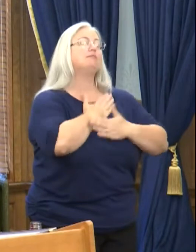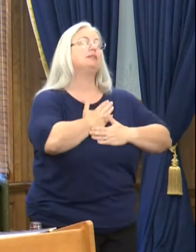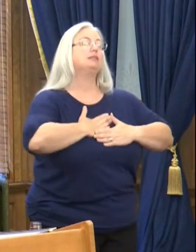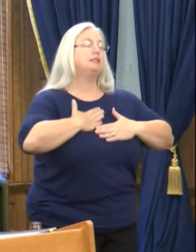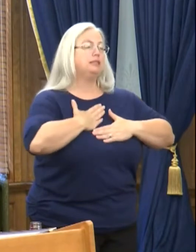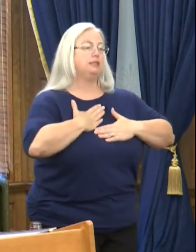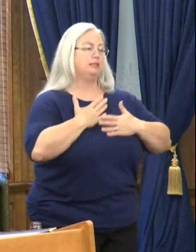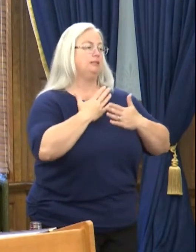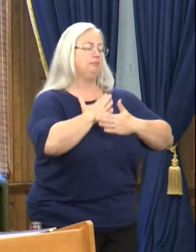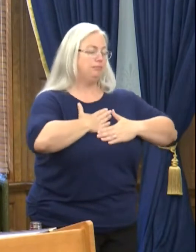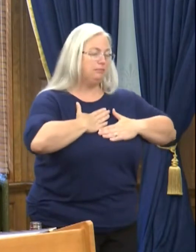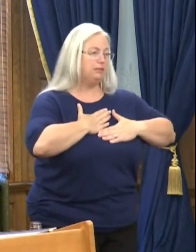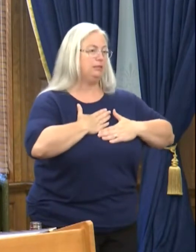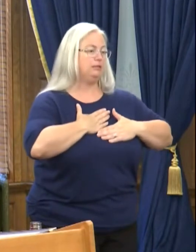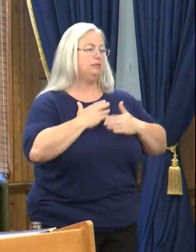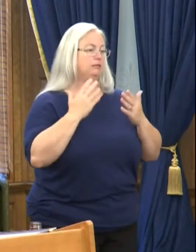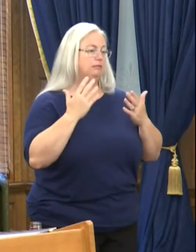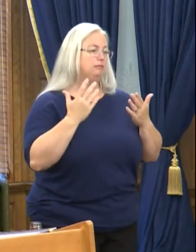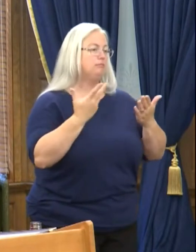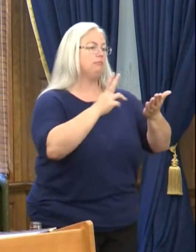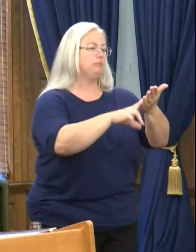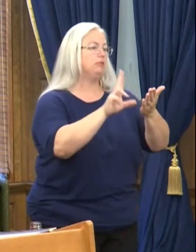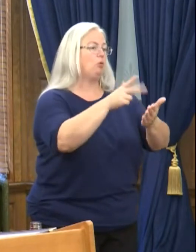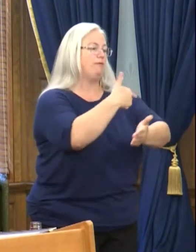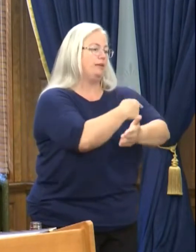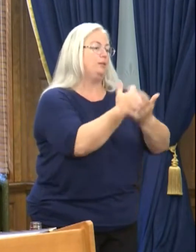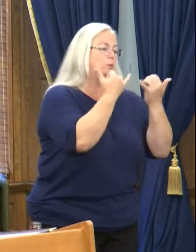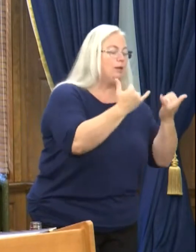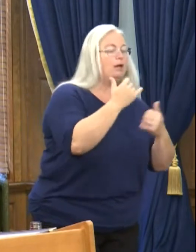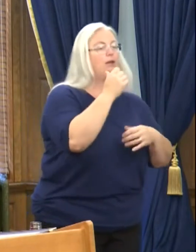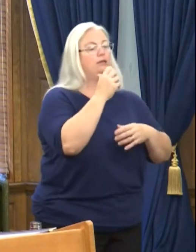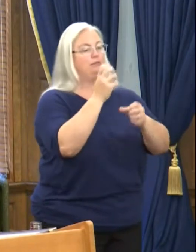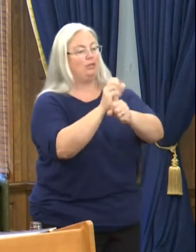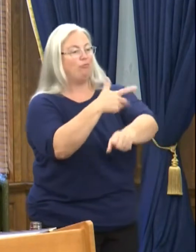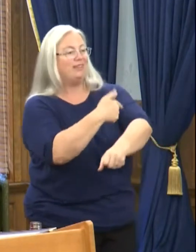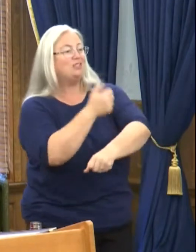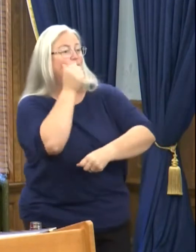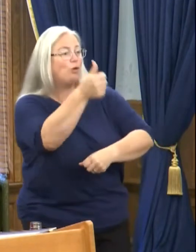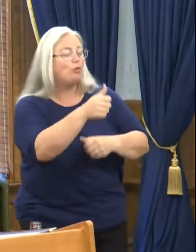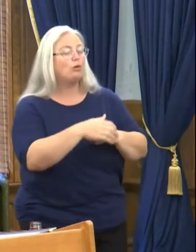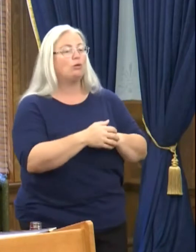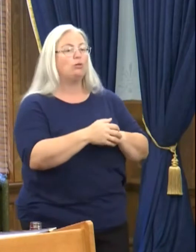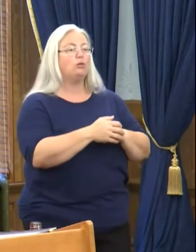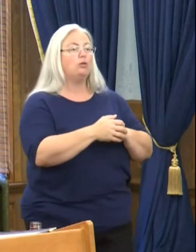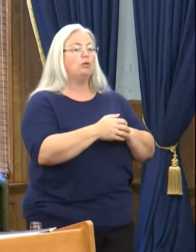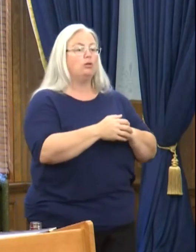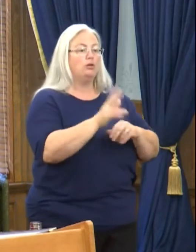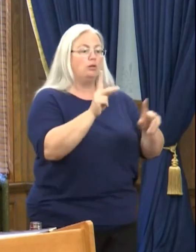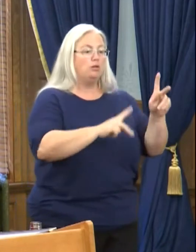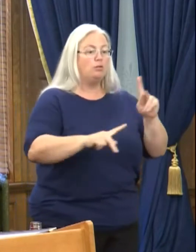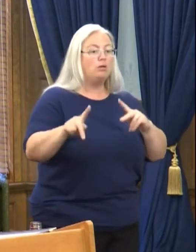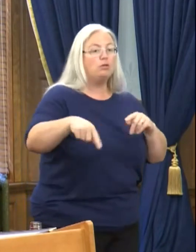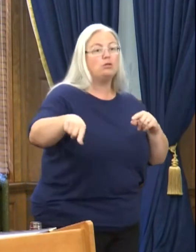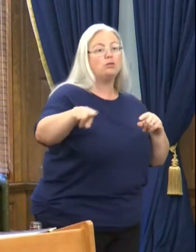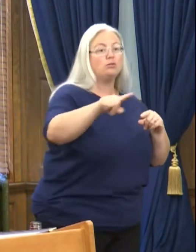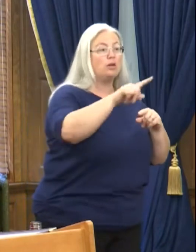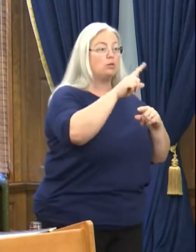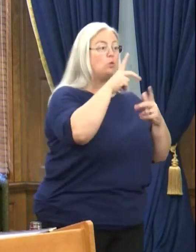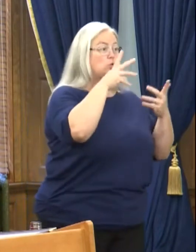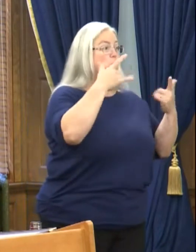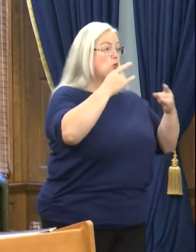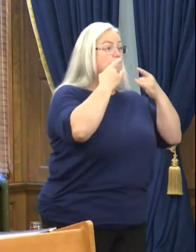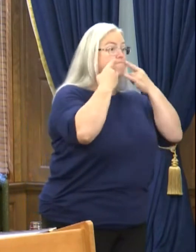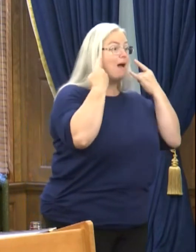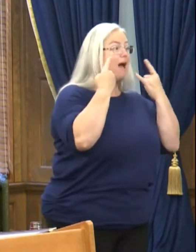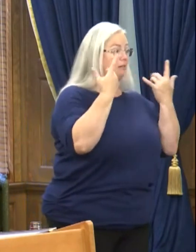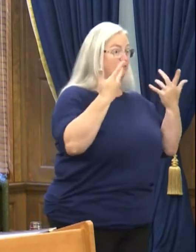you to get yours today, tomorrow. I want those Kansans who wore masks and got their vaccine